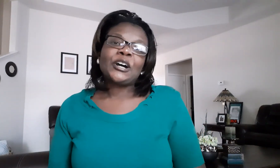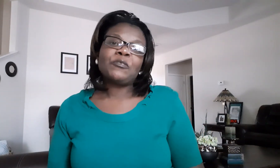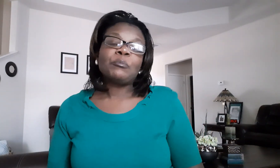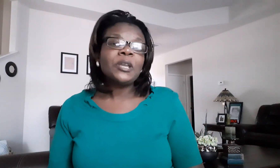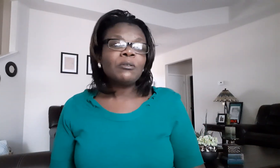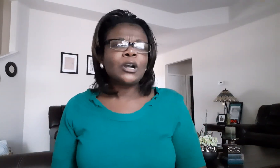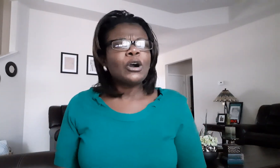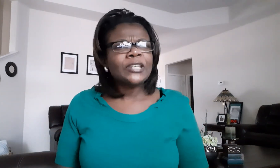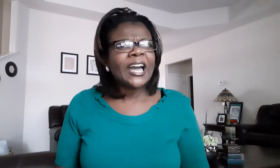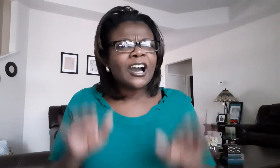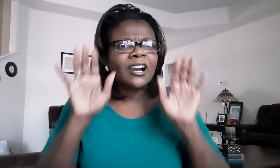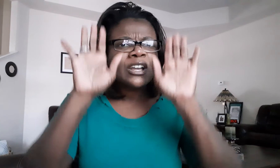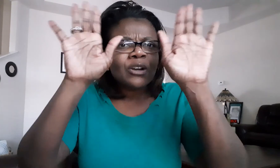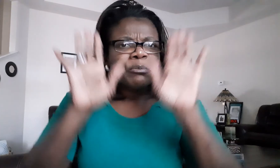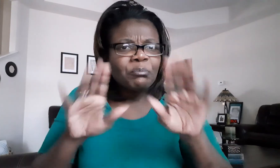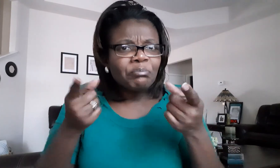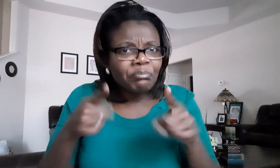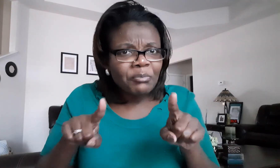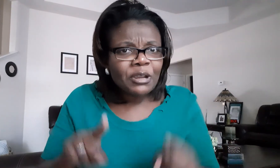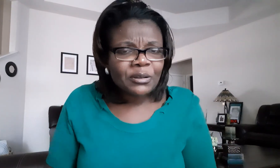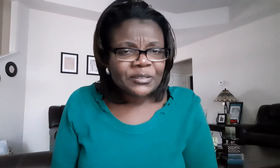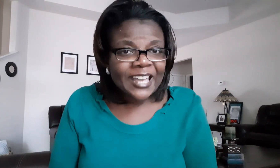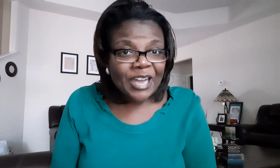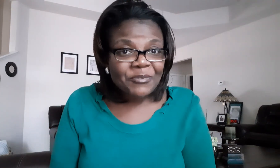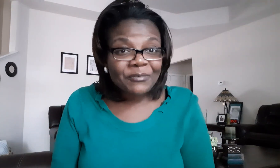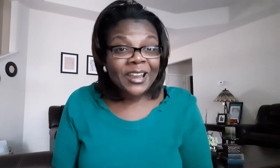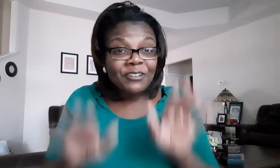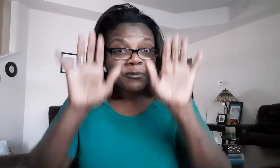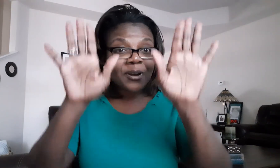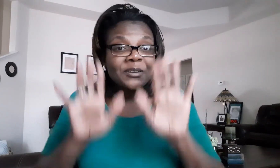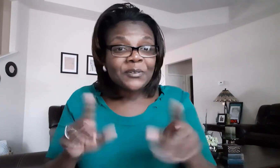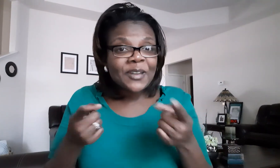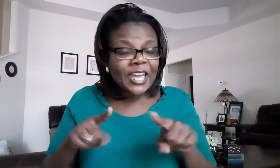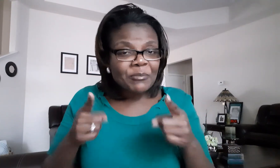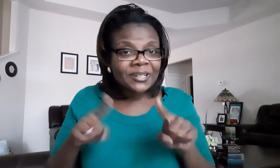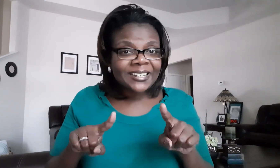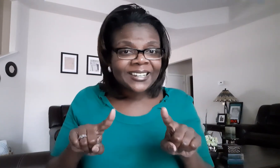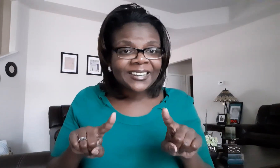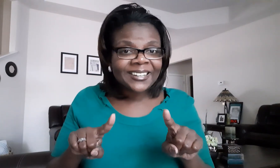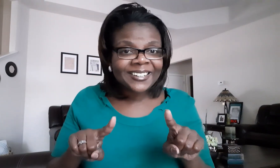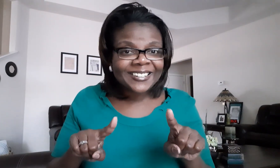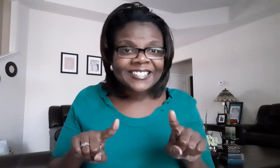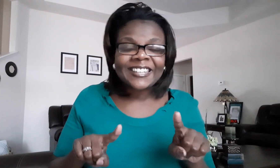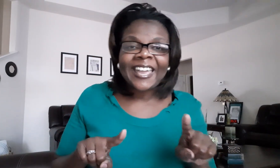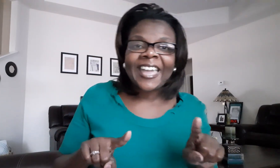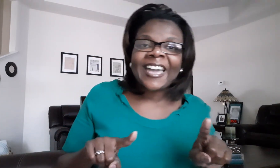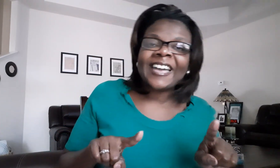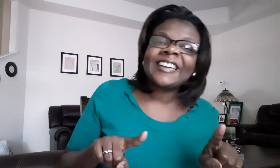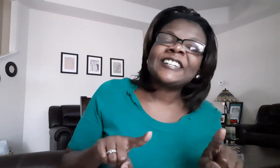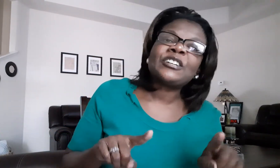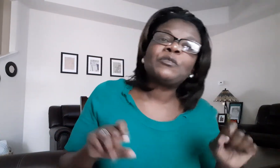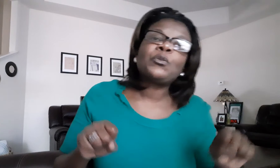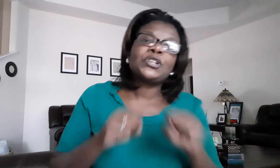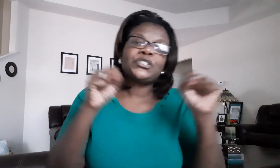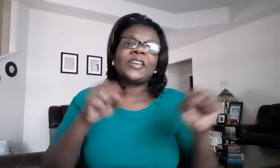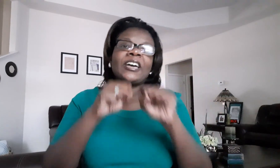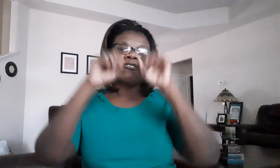for miracle oh yeah miracles happen right wonderful happenings and of course you have